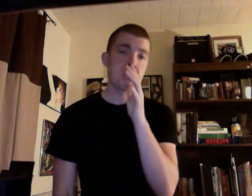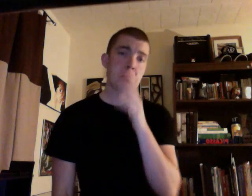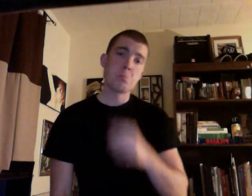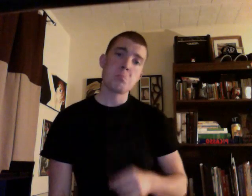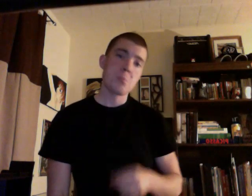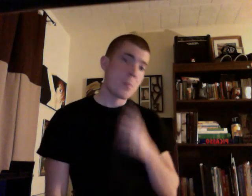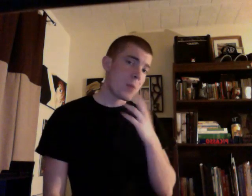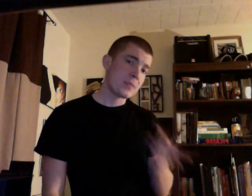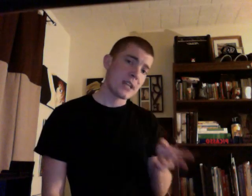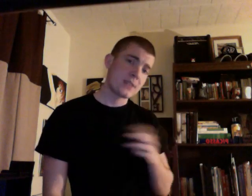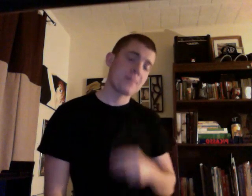Mom says,